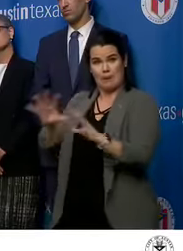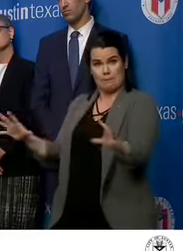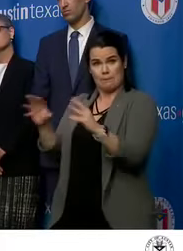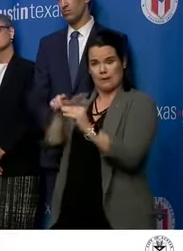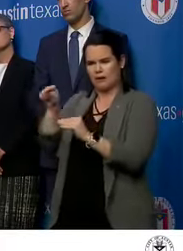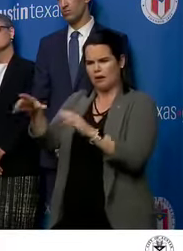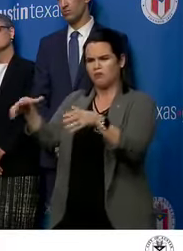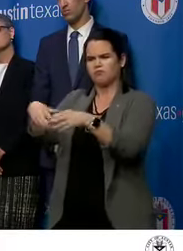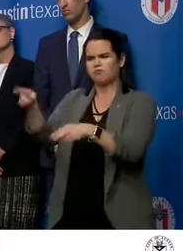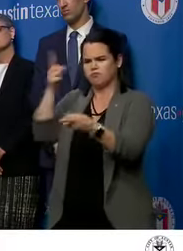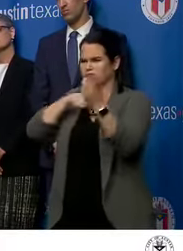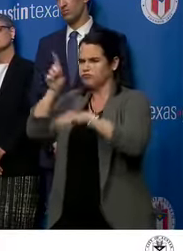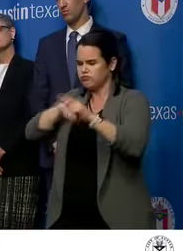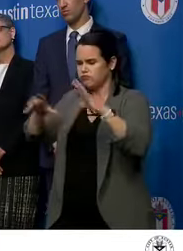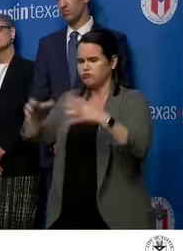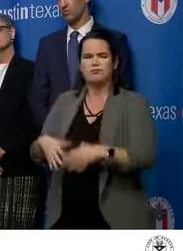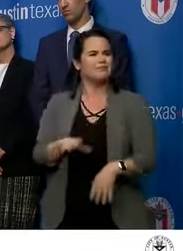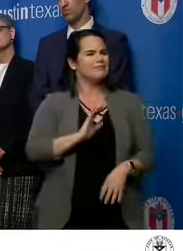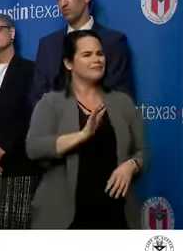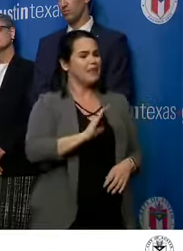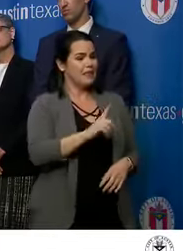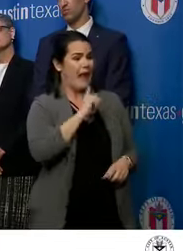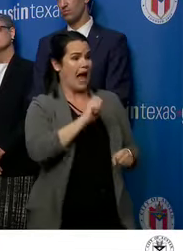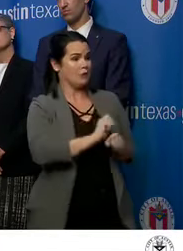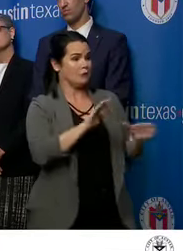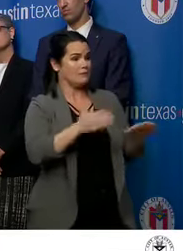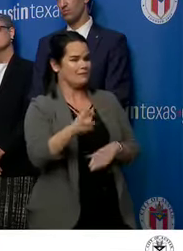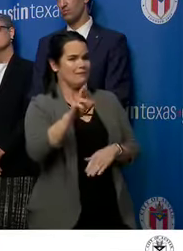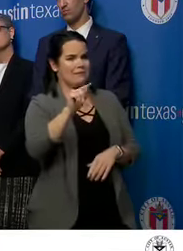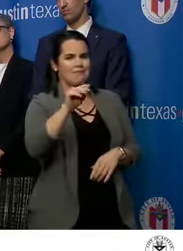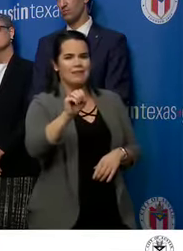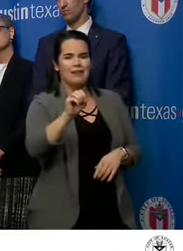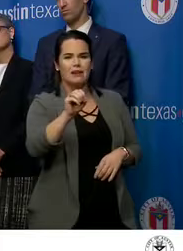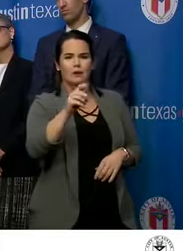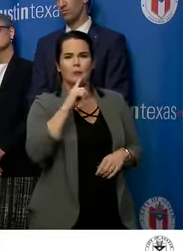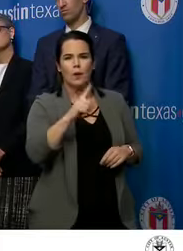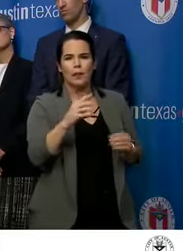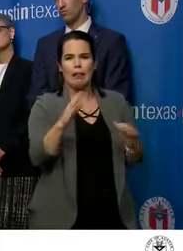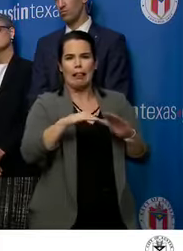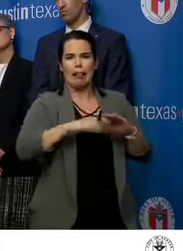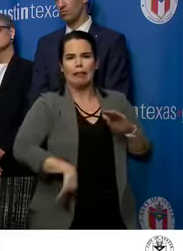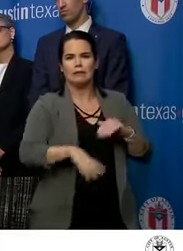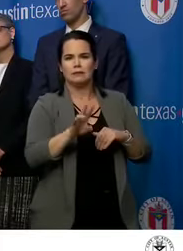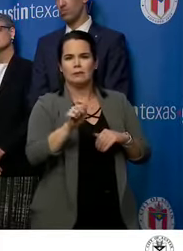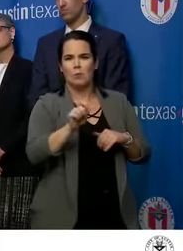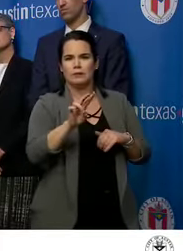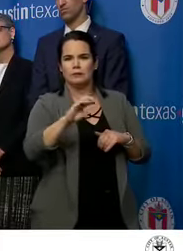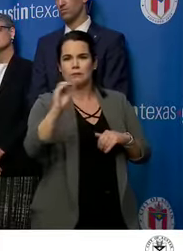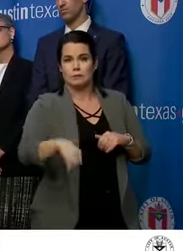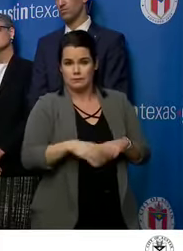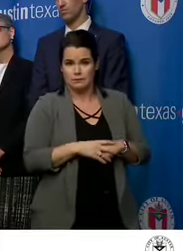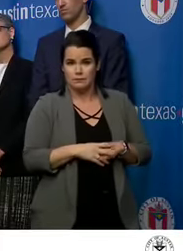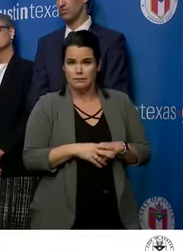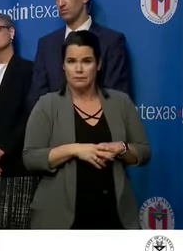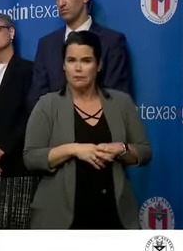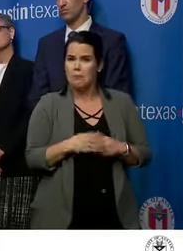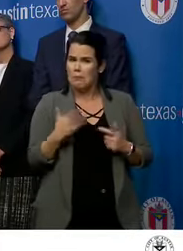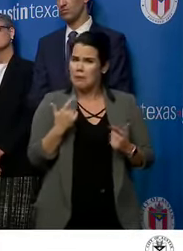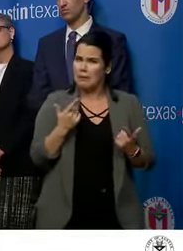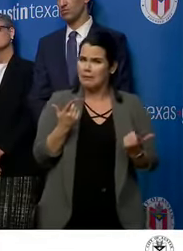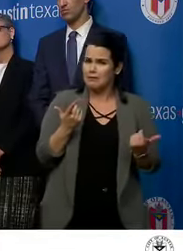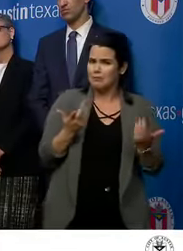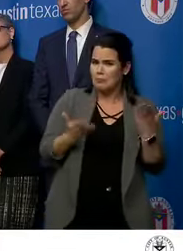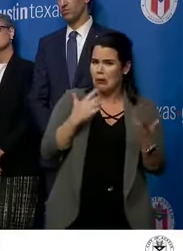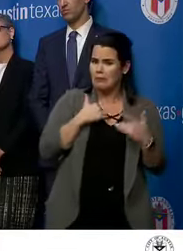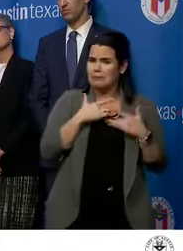likely that the actual case fatality rate is lower than that because it's likely that there is much more disease being spread